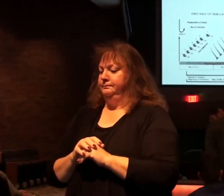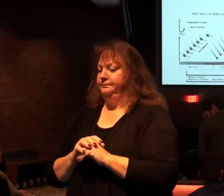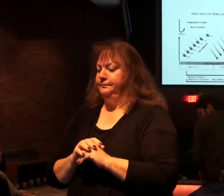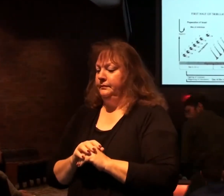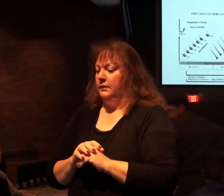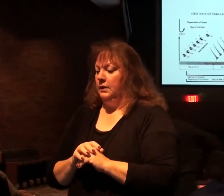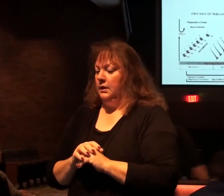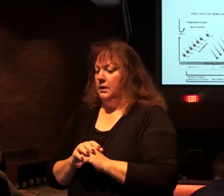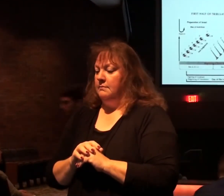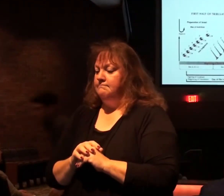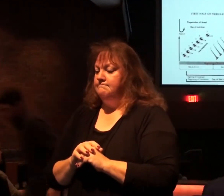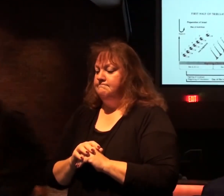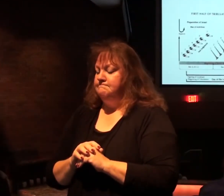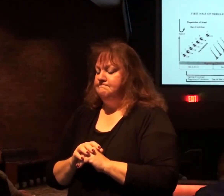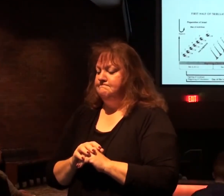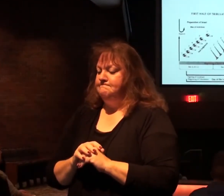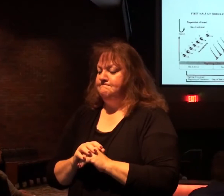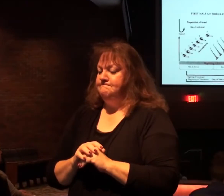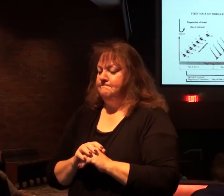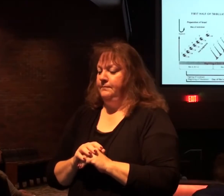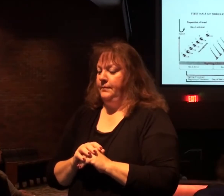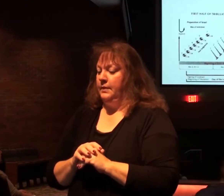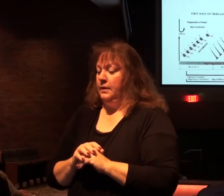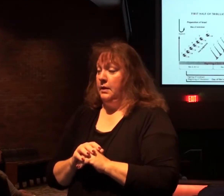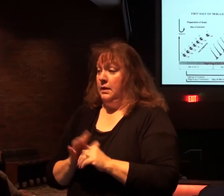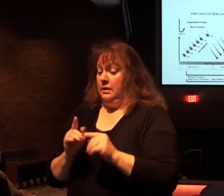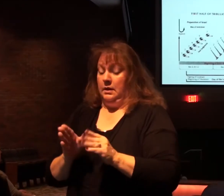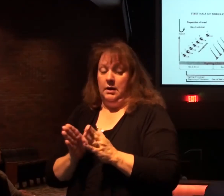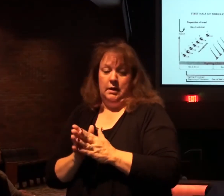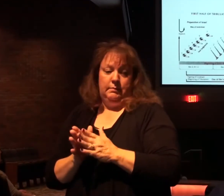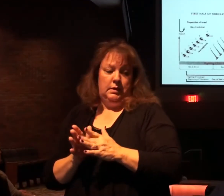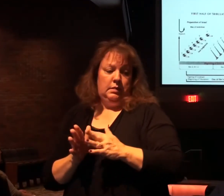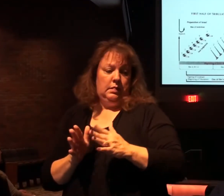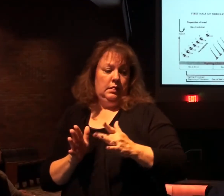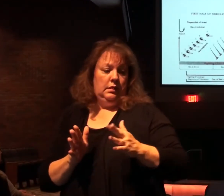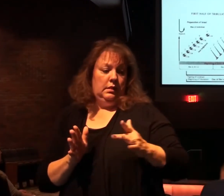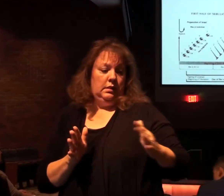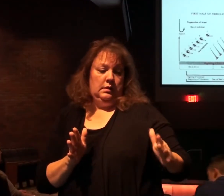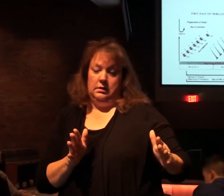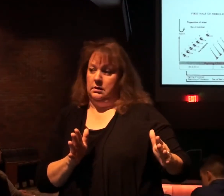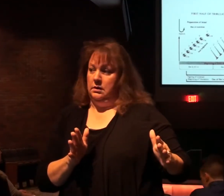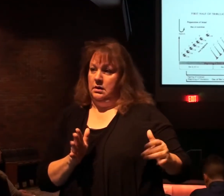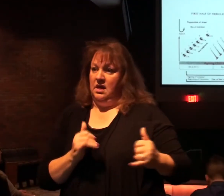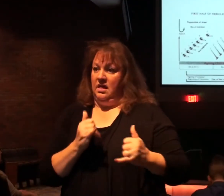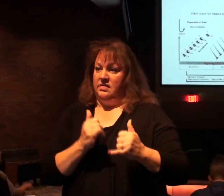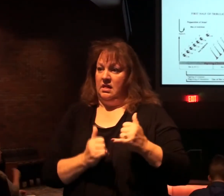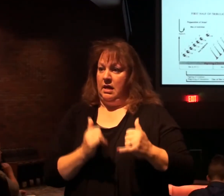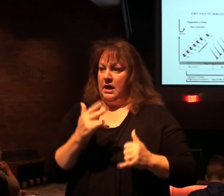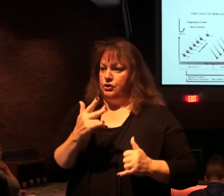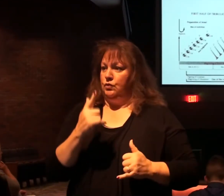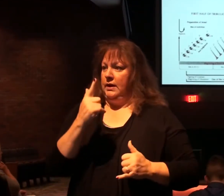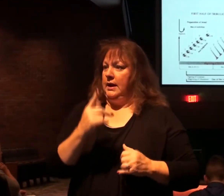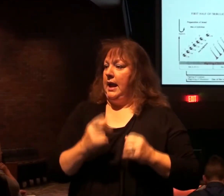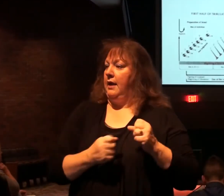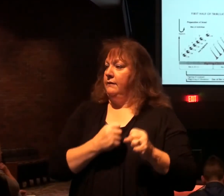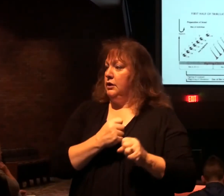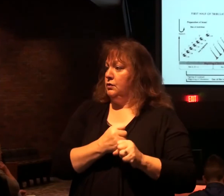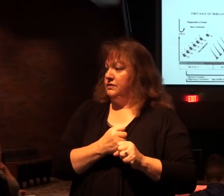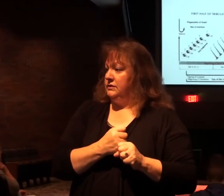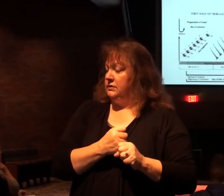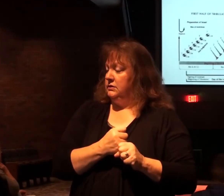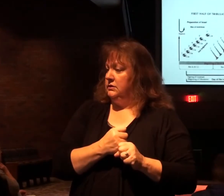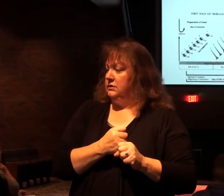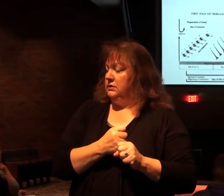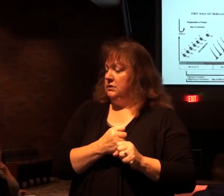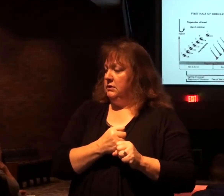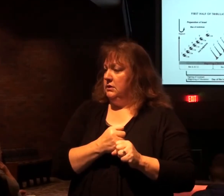That will determine what happens all through this last three and a half years. There's going to